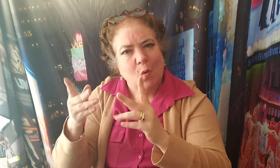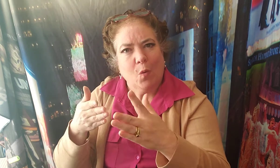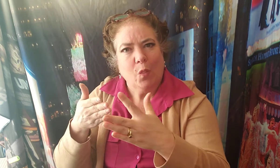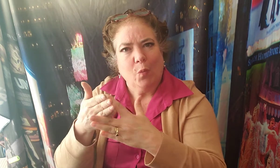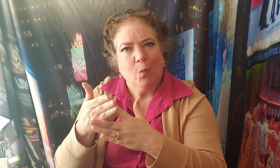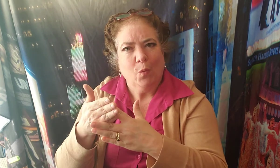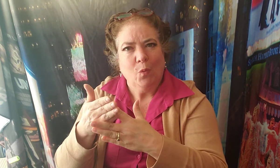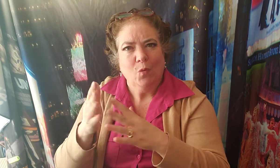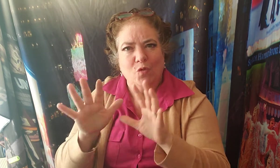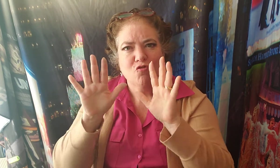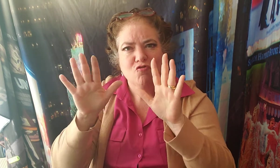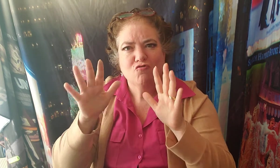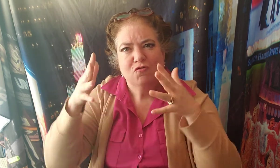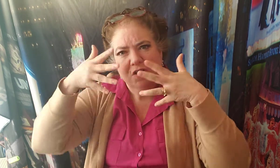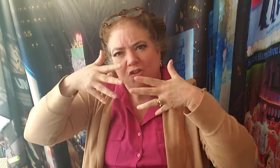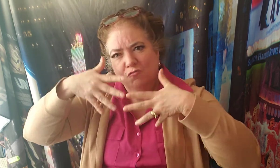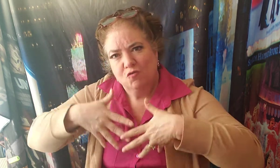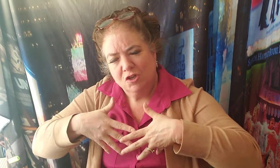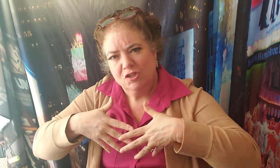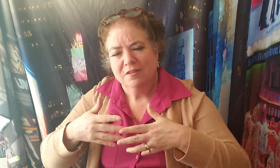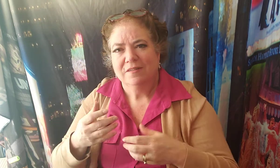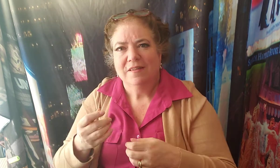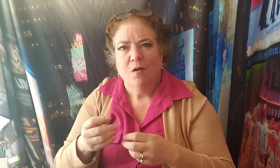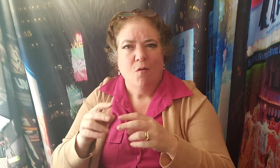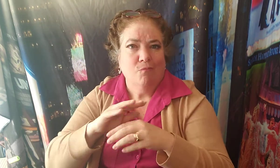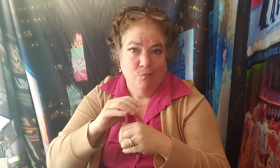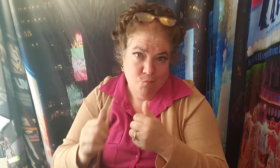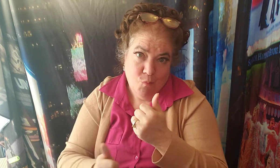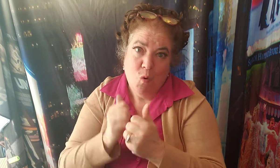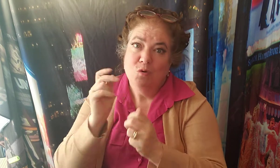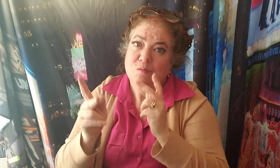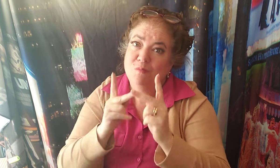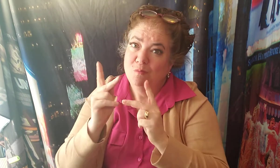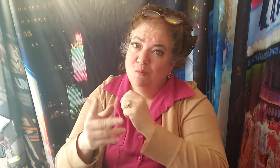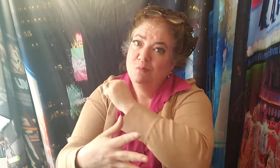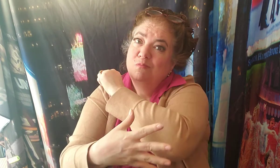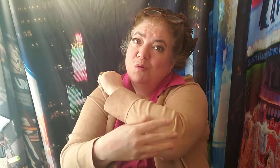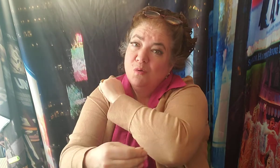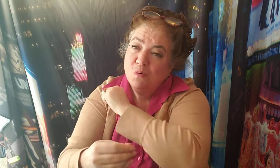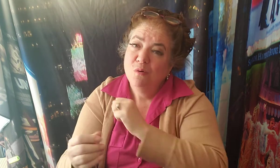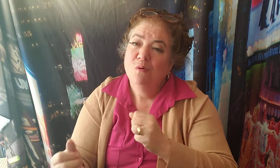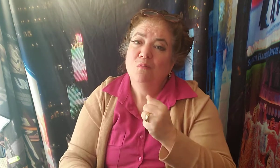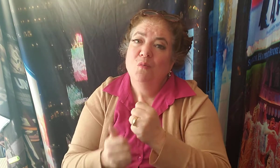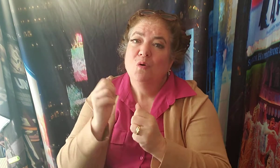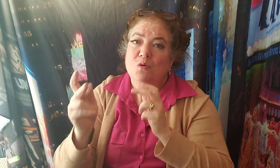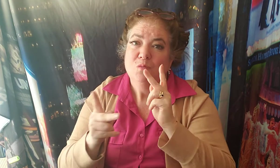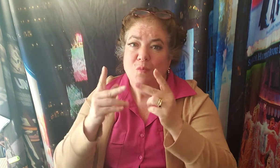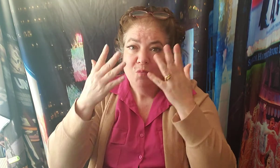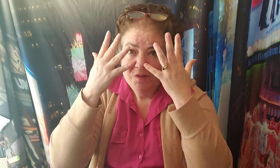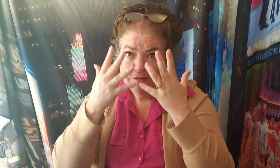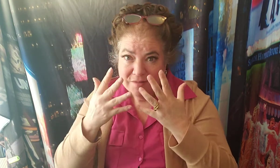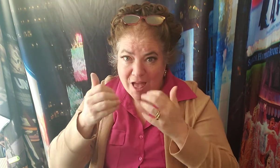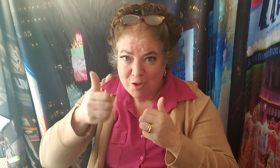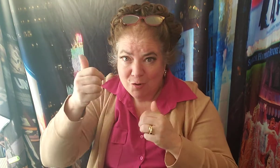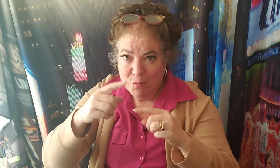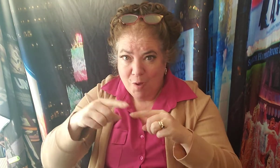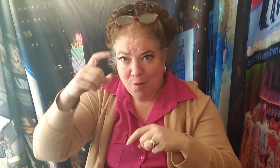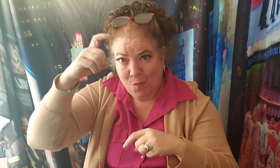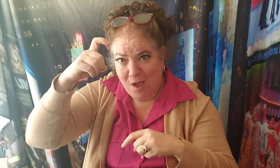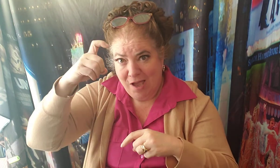I'm going to borrow a line from Music Man A lot of sadder but wiser people Pal Joey had no happy ending